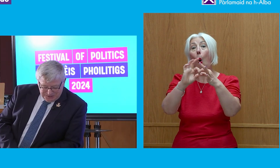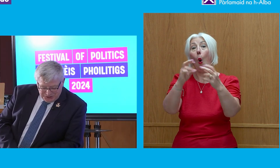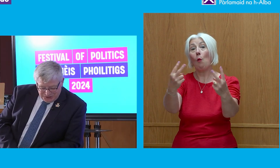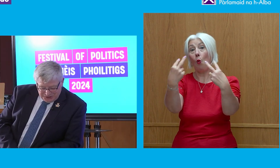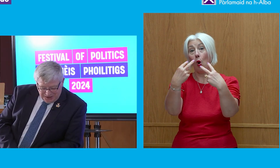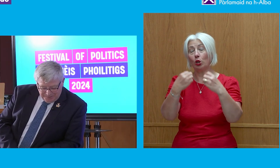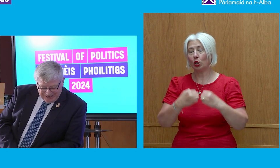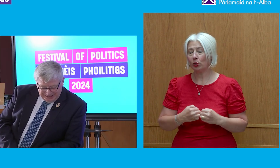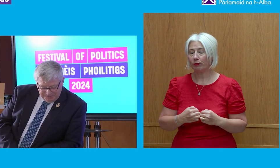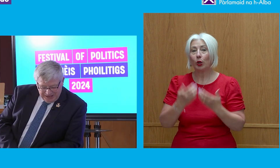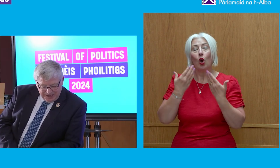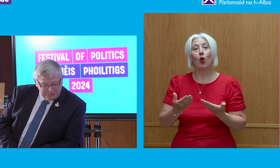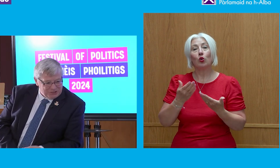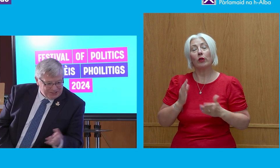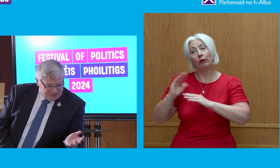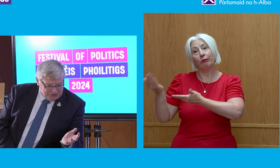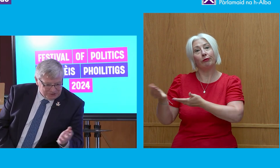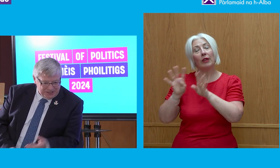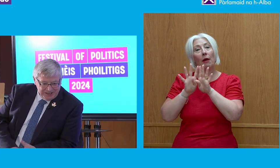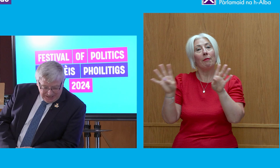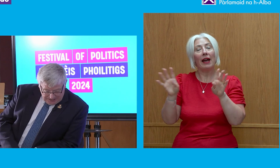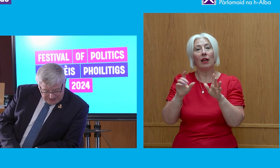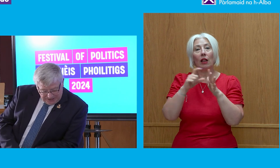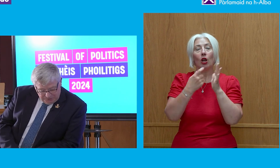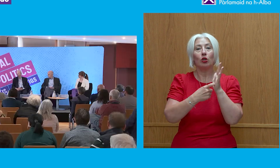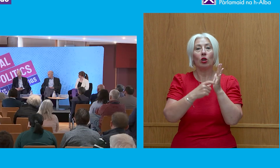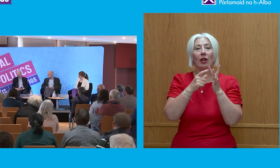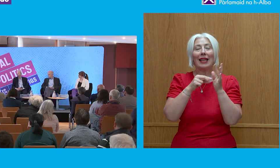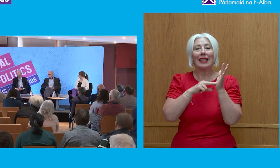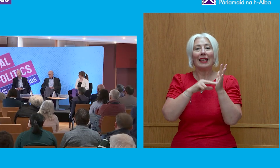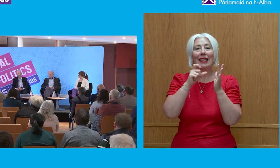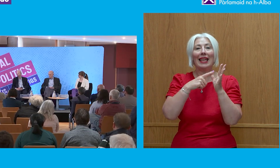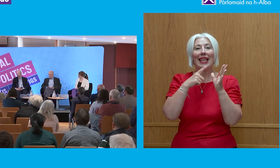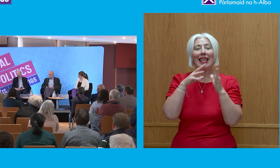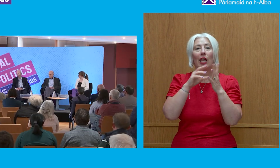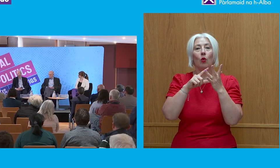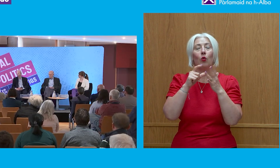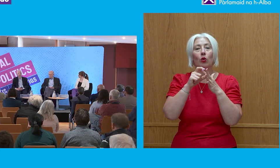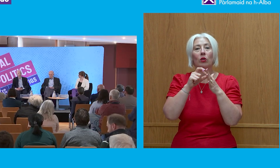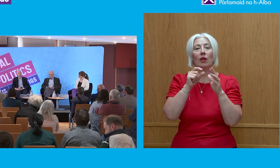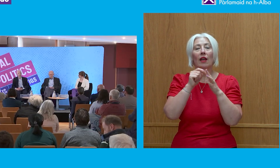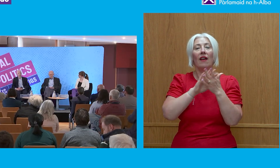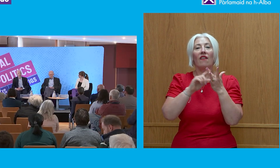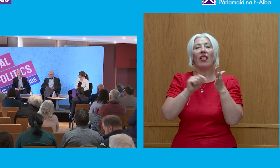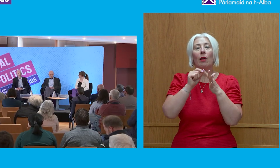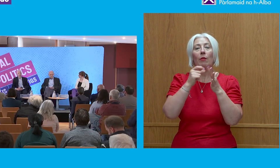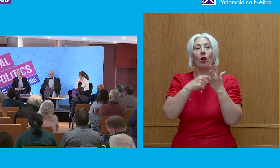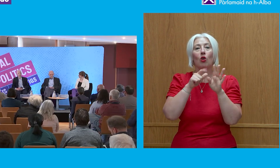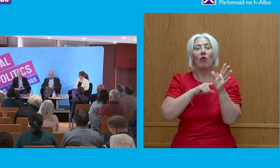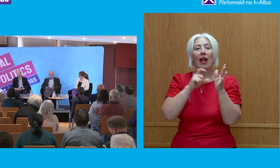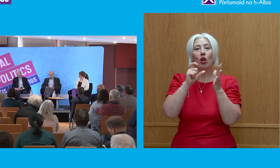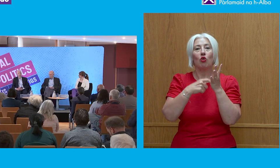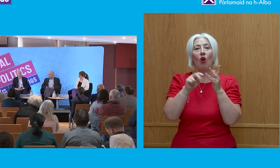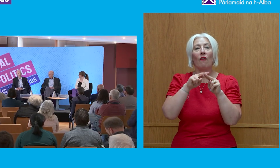I'd like to introduce our panel, which is Dr Ian Cawood here, Philip Rycroft, and Dr Elizabeth